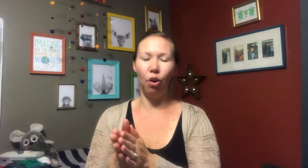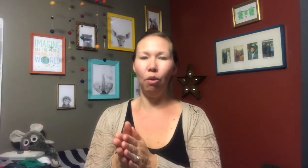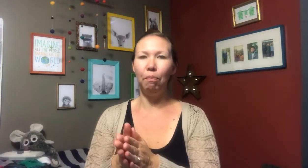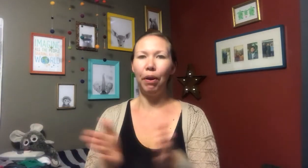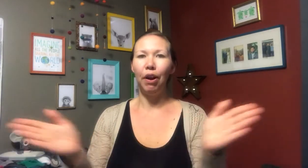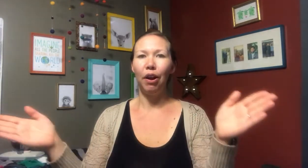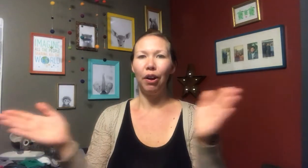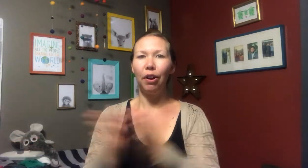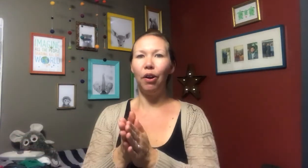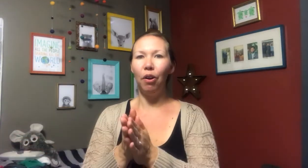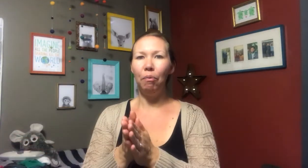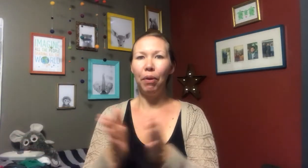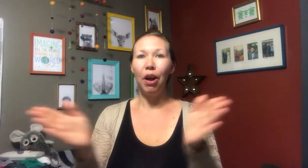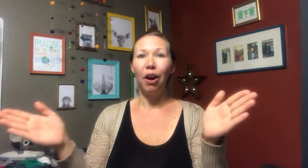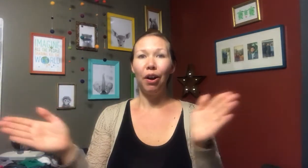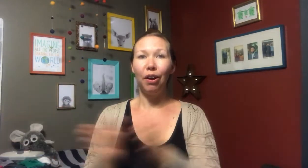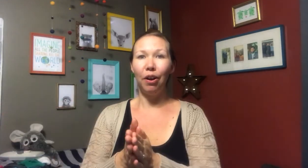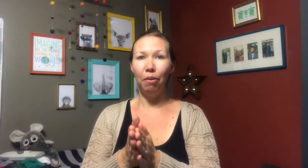gulp, gulp, gulp.